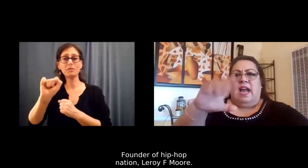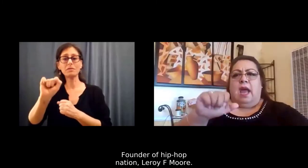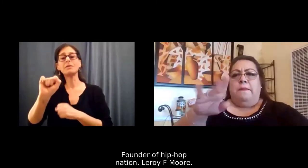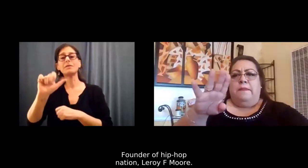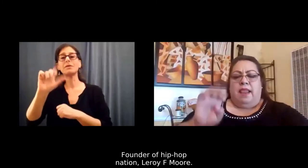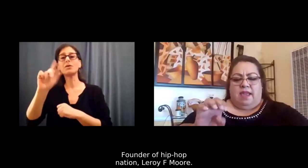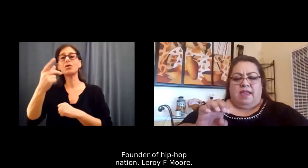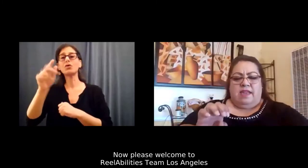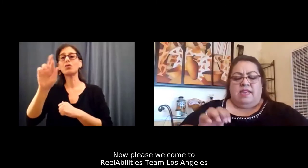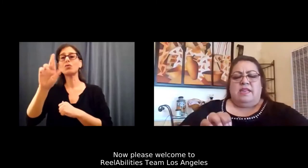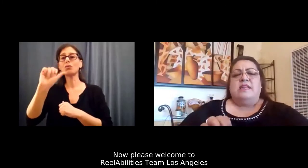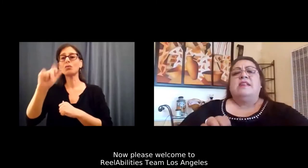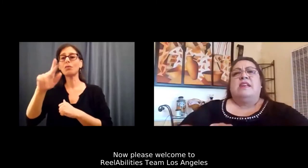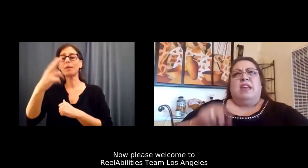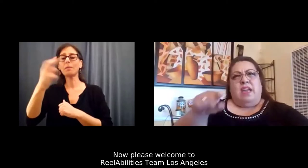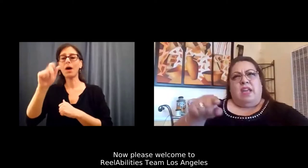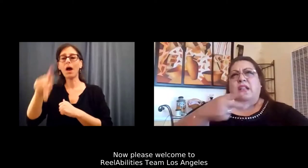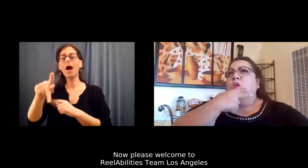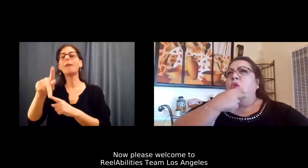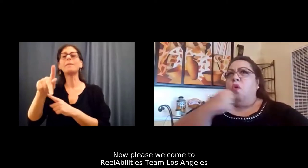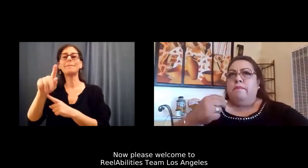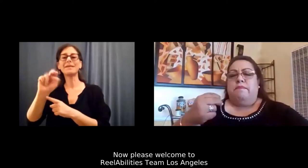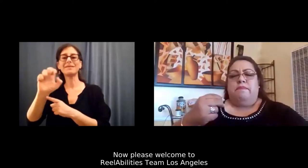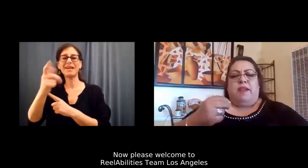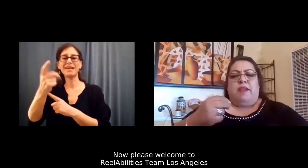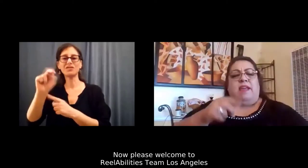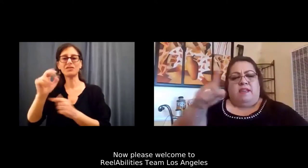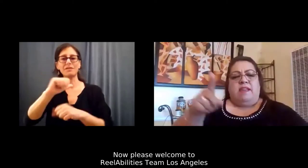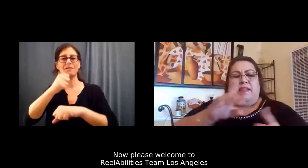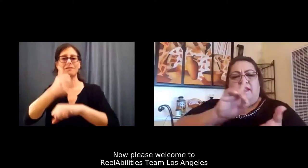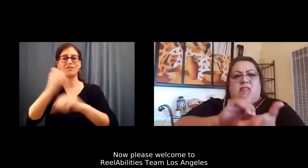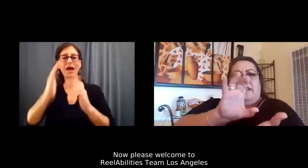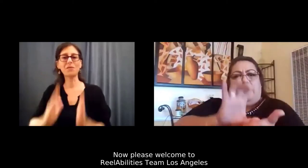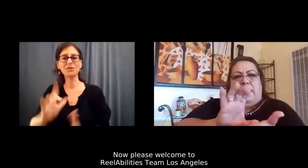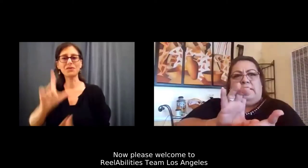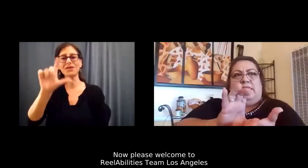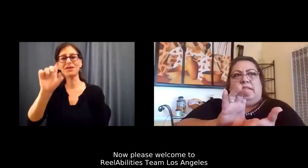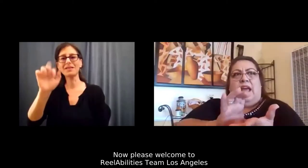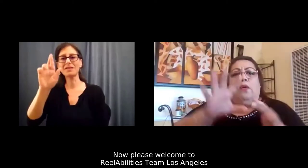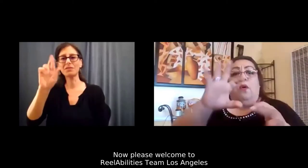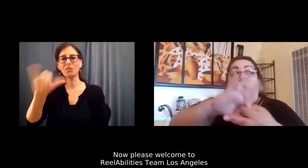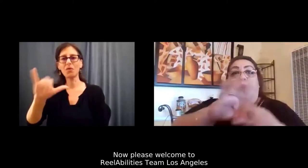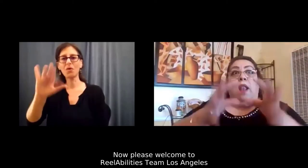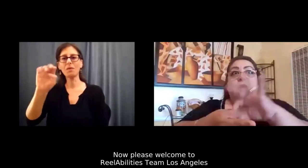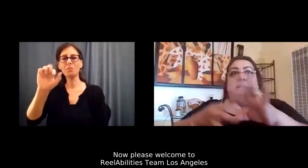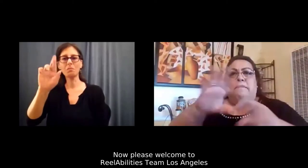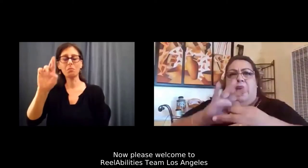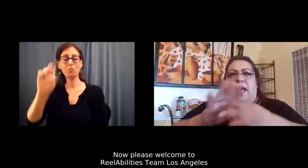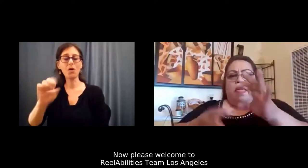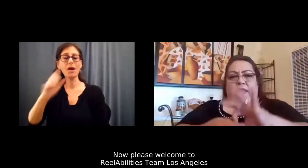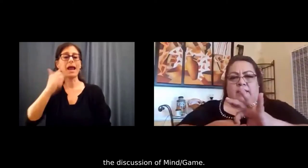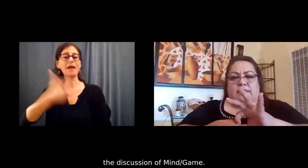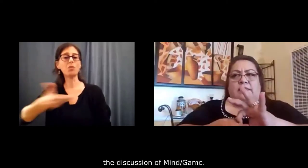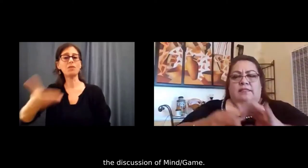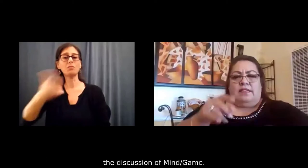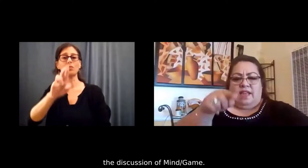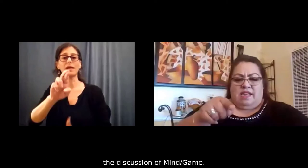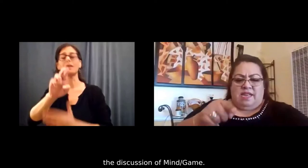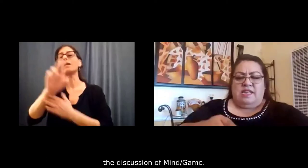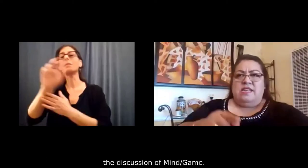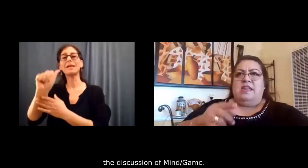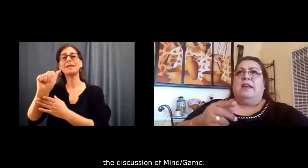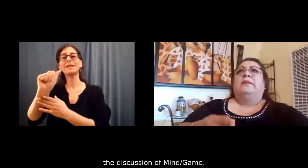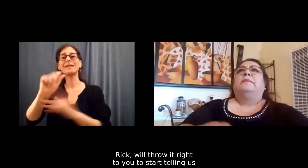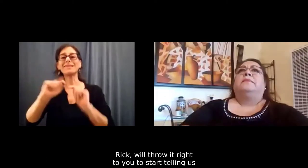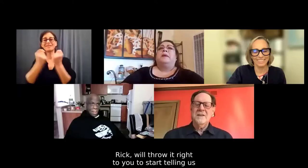Leroy F. Now, please welcome the Real Abilities team, Los Angeles, to the discussion